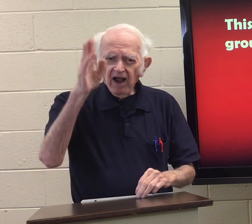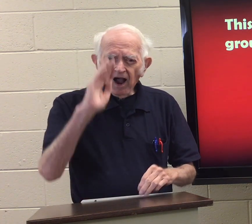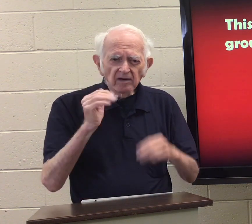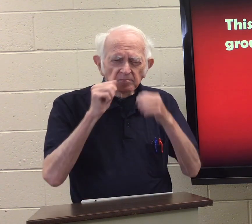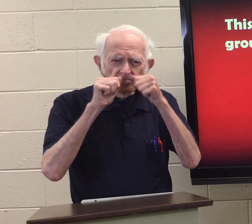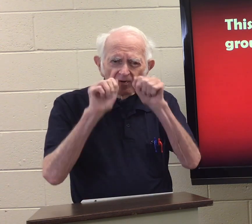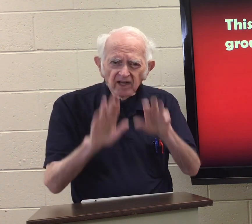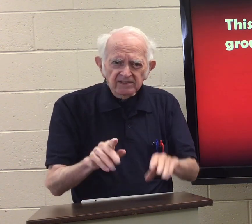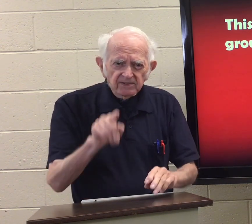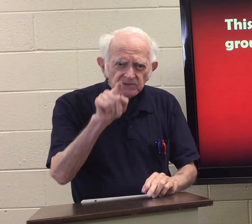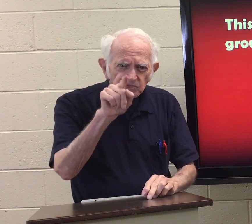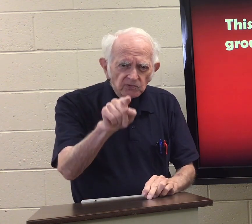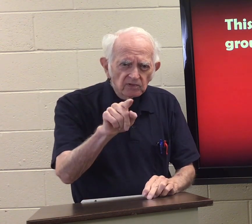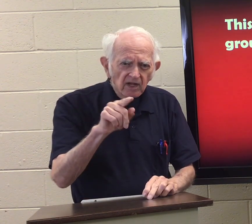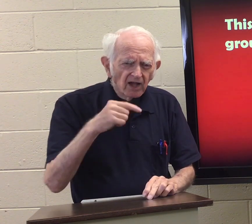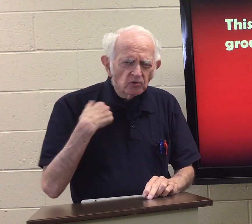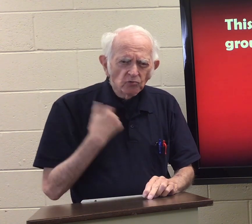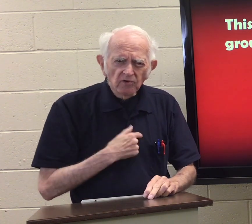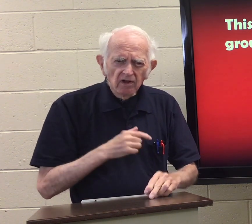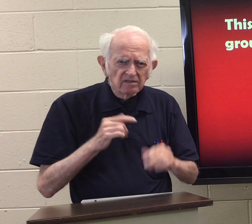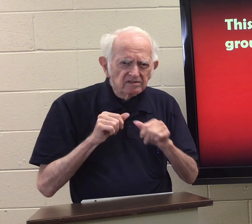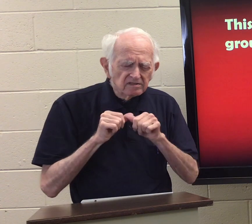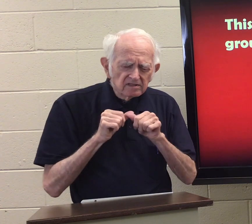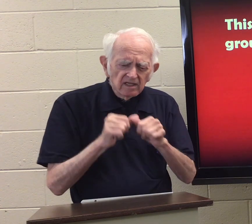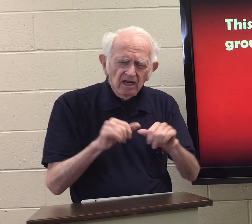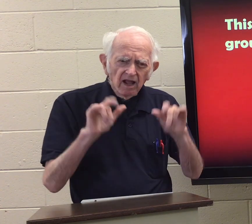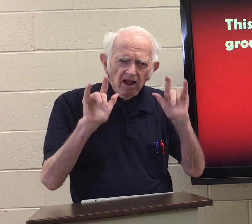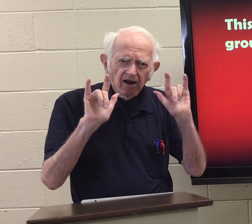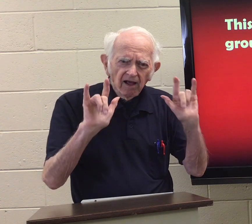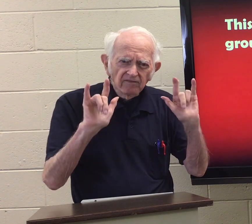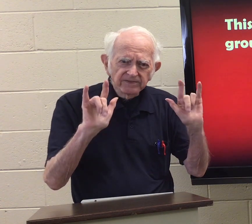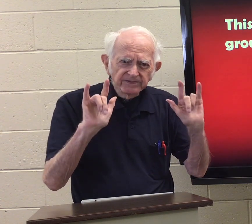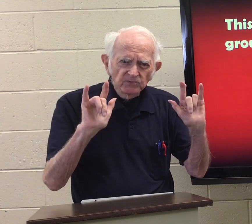May God bless you. And we still love you. you.